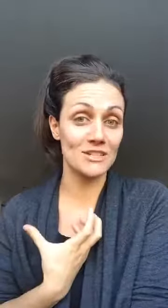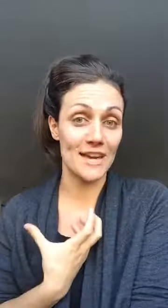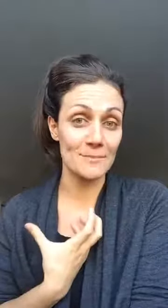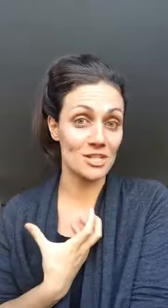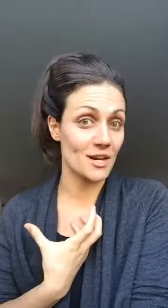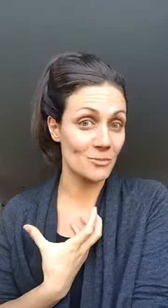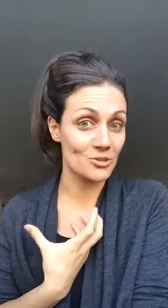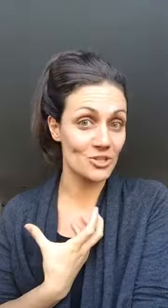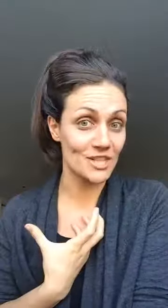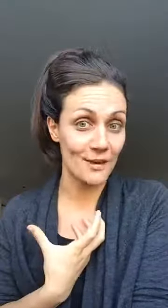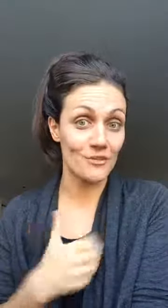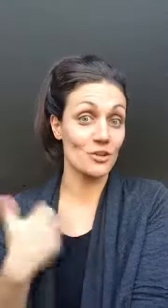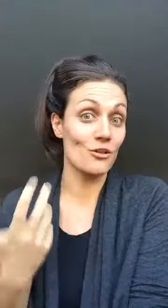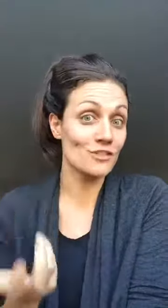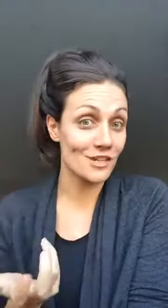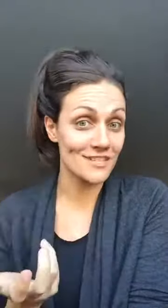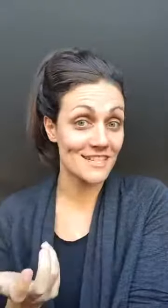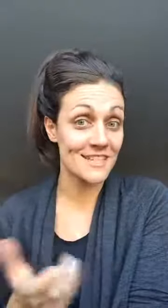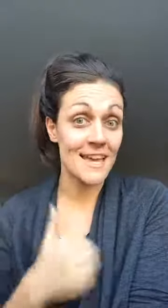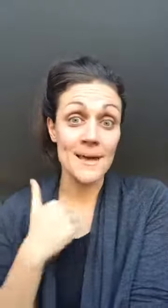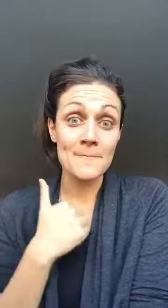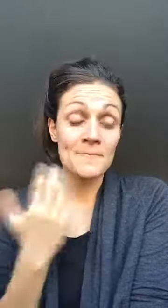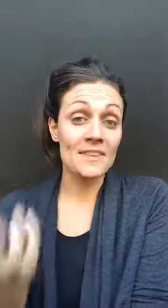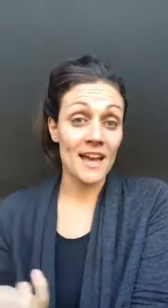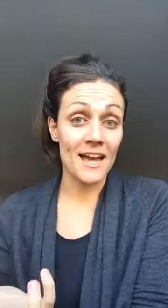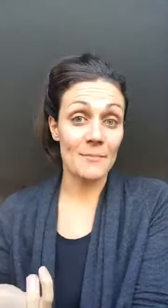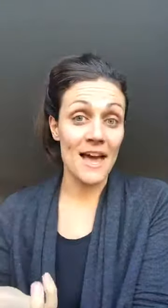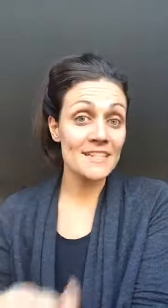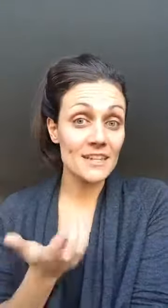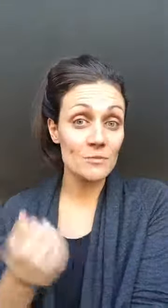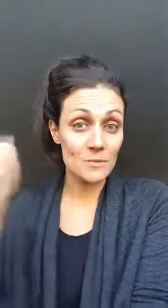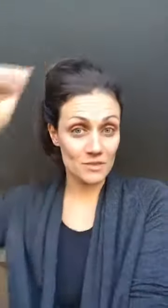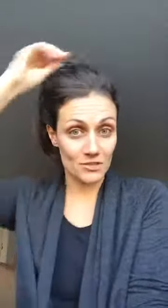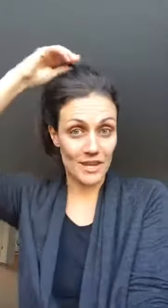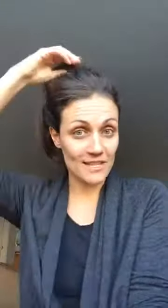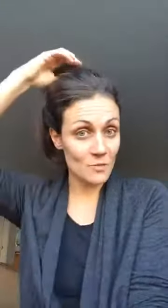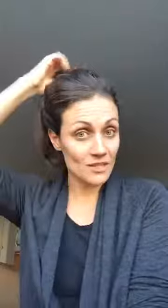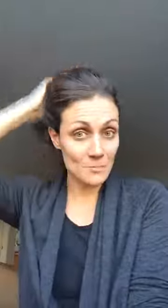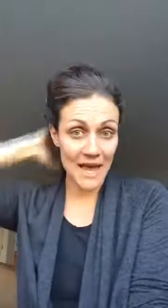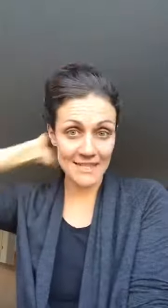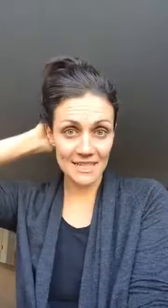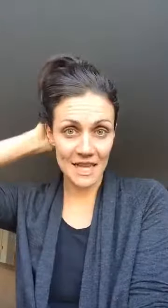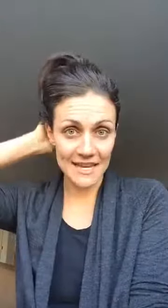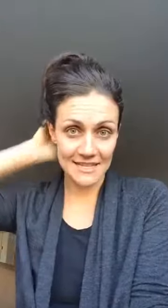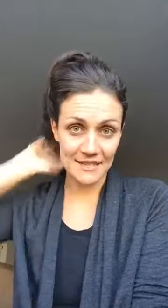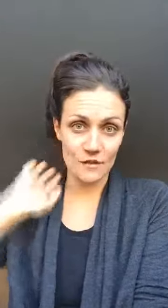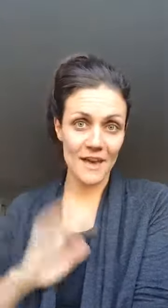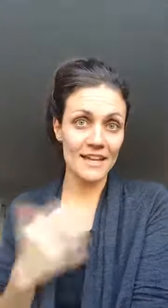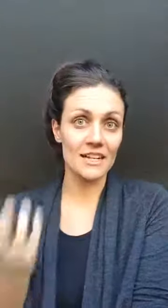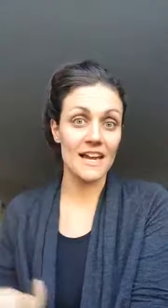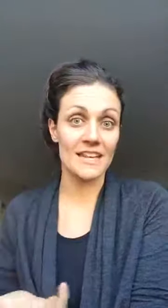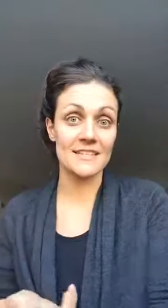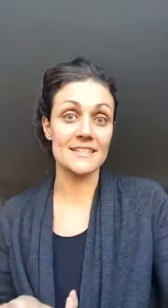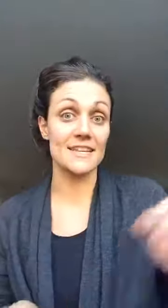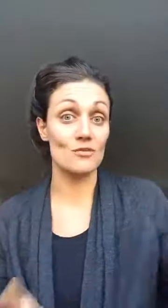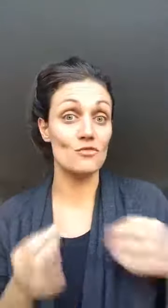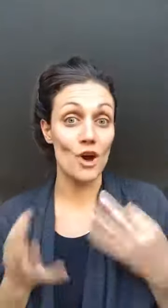up to talk about yourself and your own services um ask other people to do it as well as past clients if you've had clients that you know